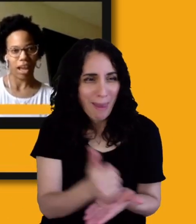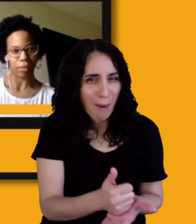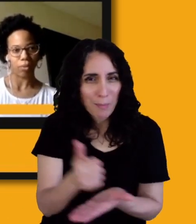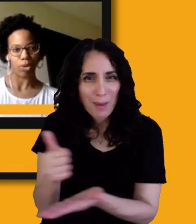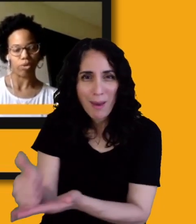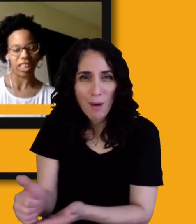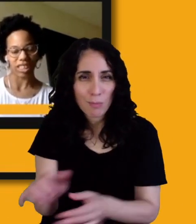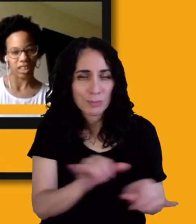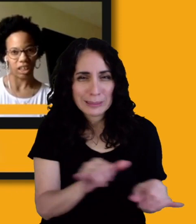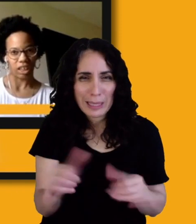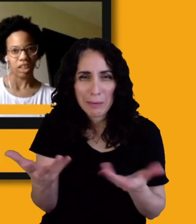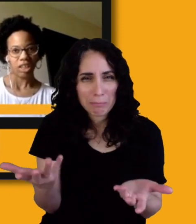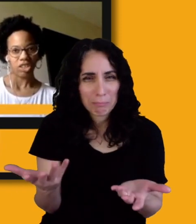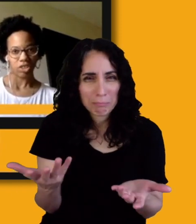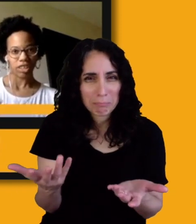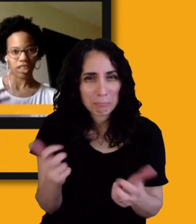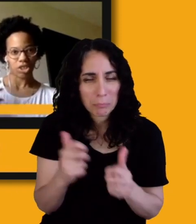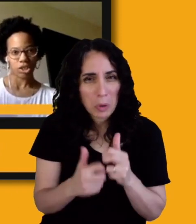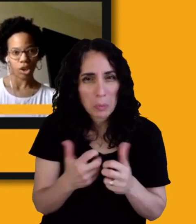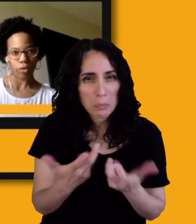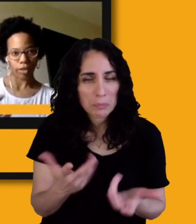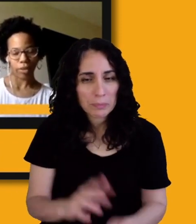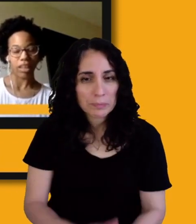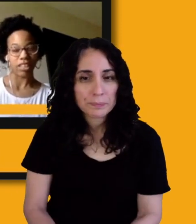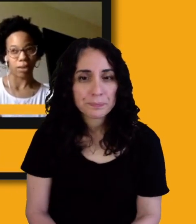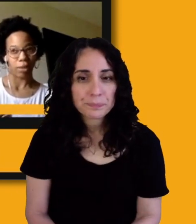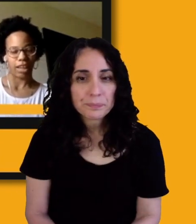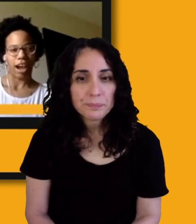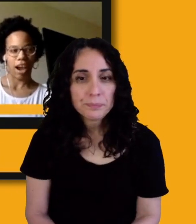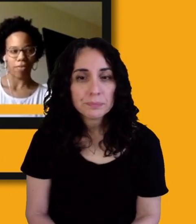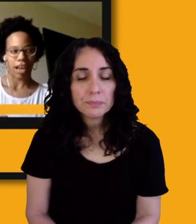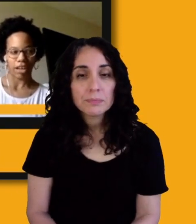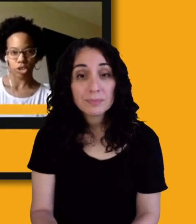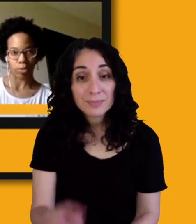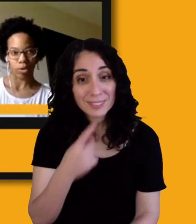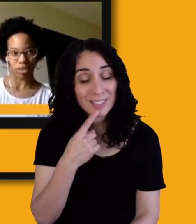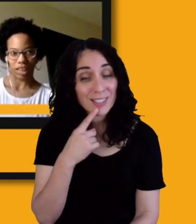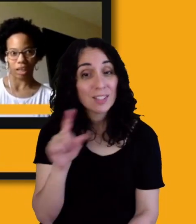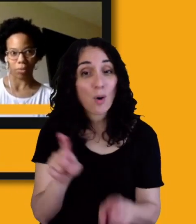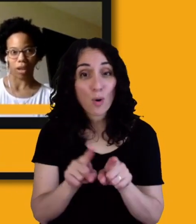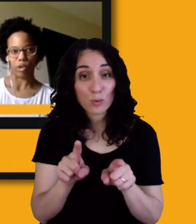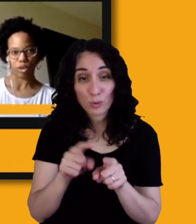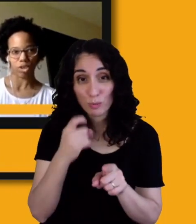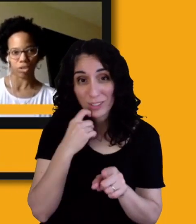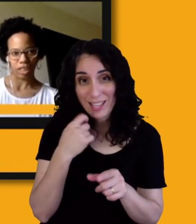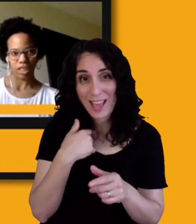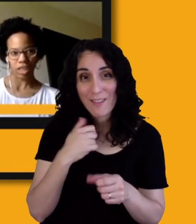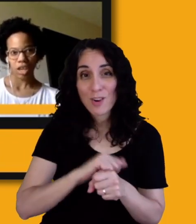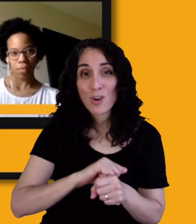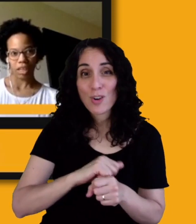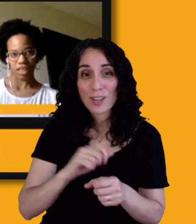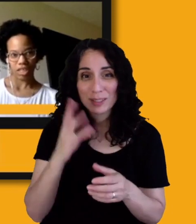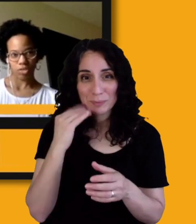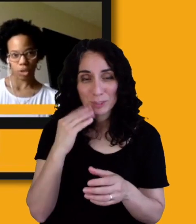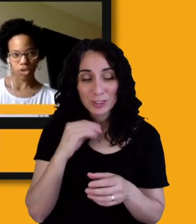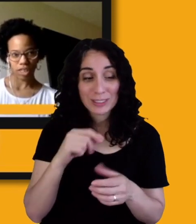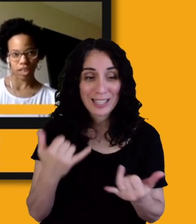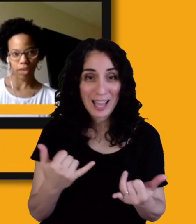happened more recently during this COVID pandemic. I've had trouble getting my own groceries because the grocery delivery